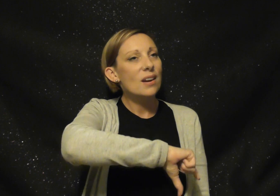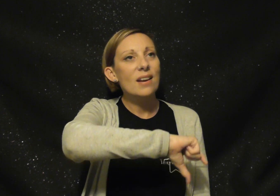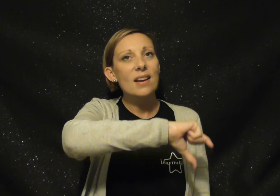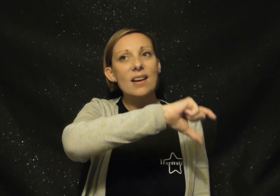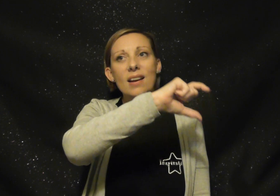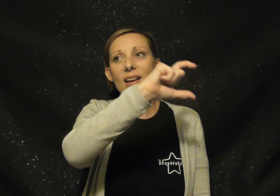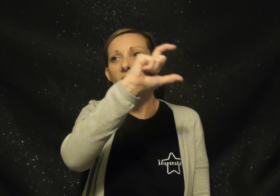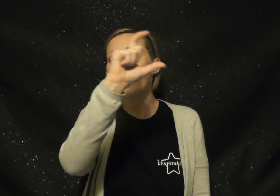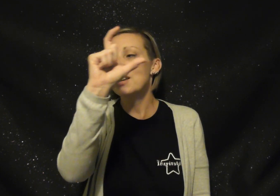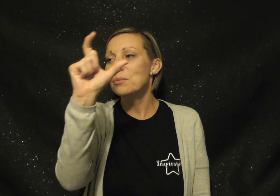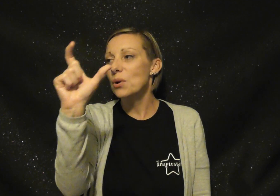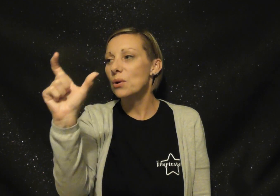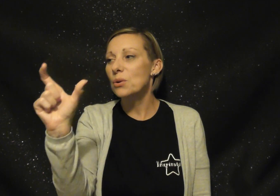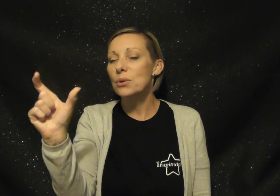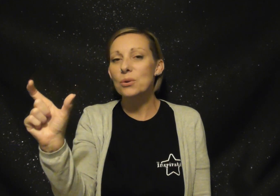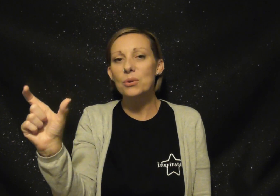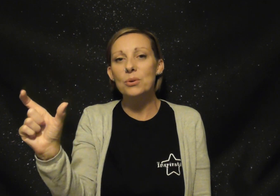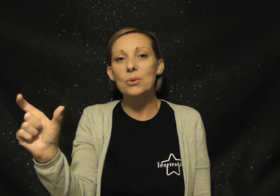rainbow. true Don't